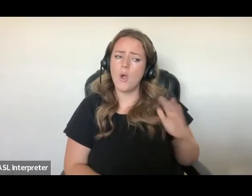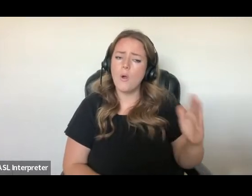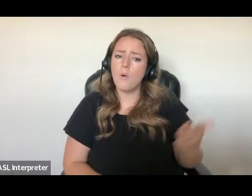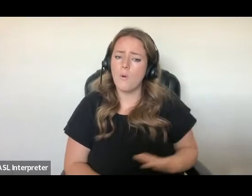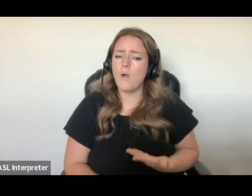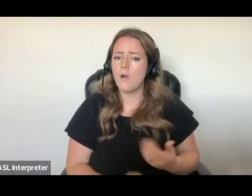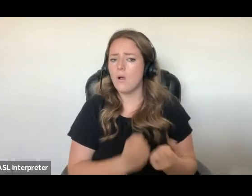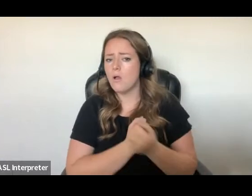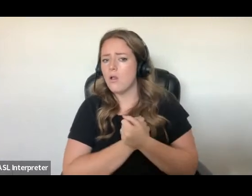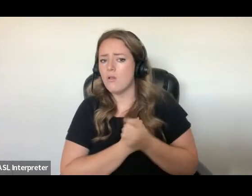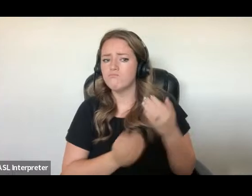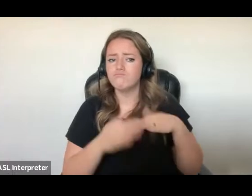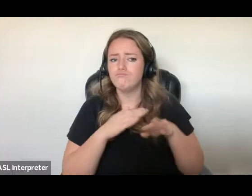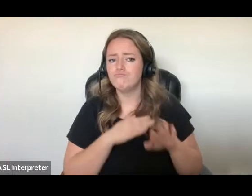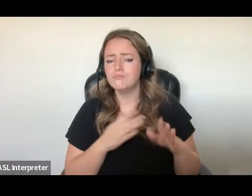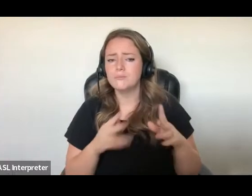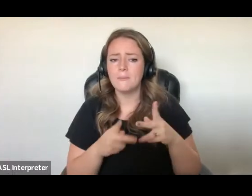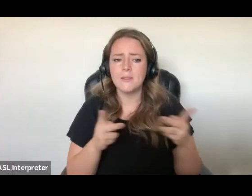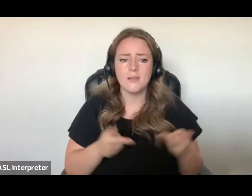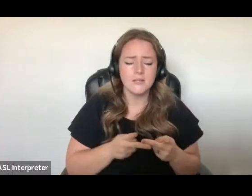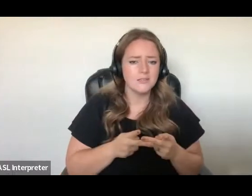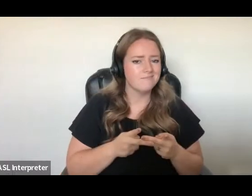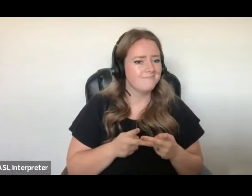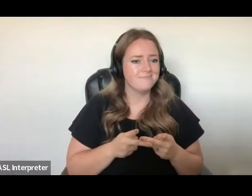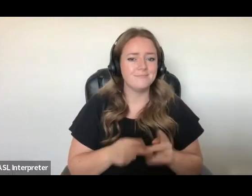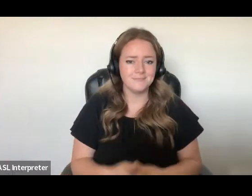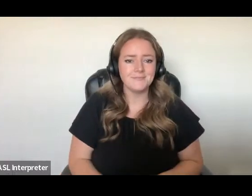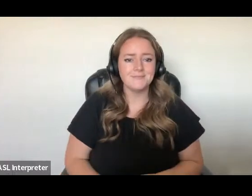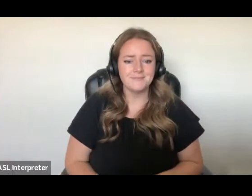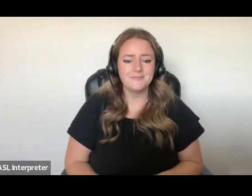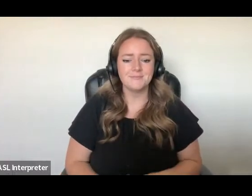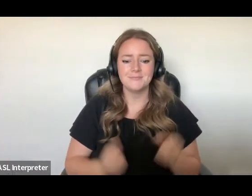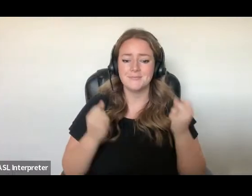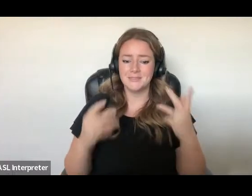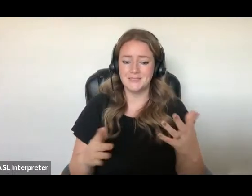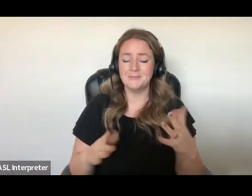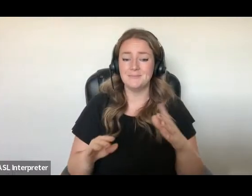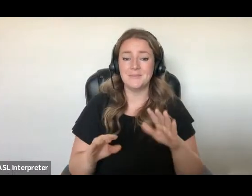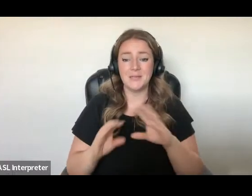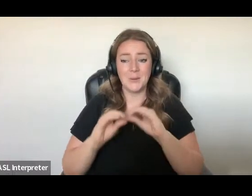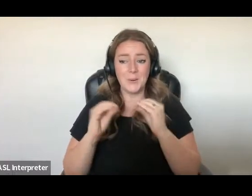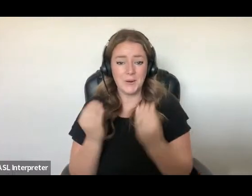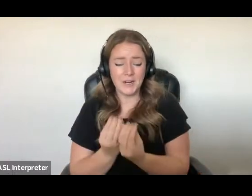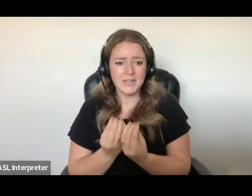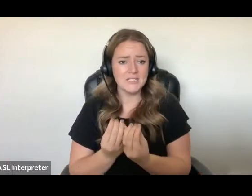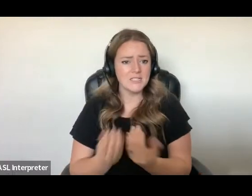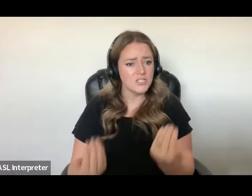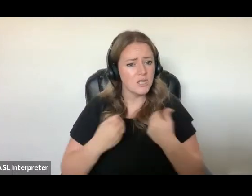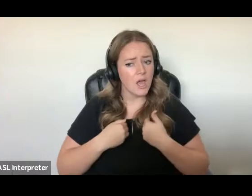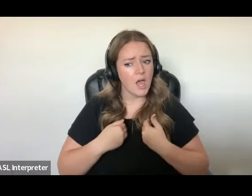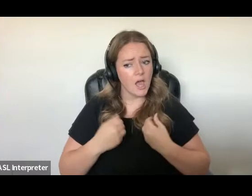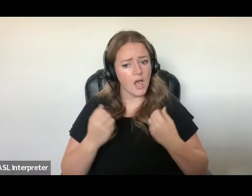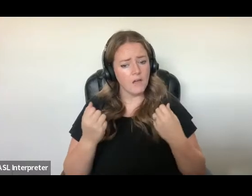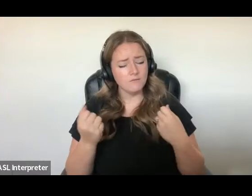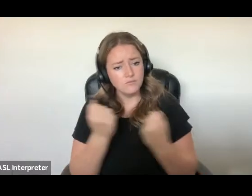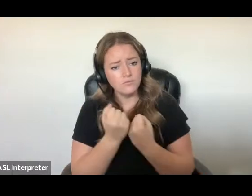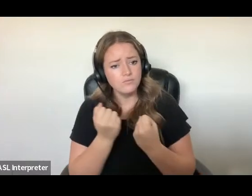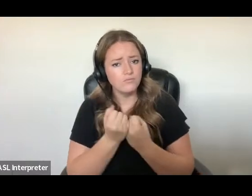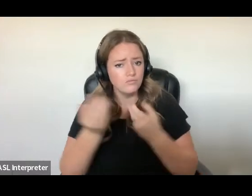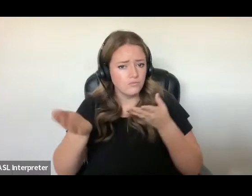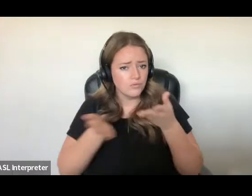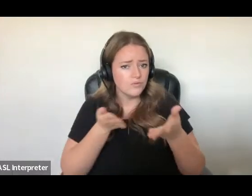There is a rich fabric of community-based organizations that provide tailored and compassionate support services to newcomers.